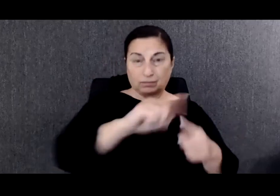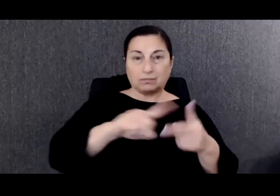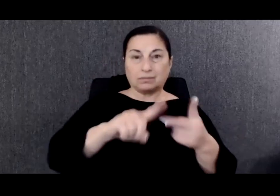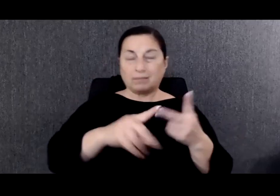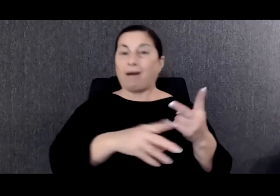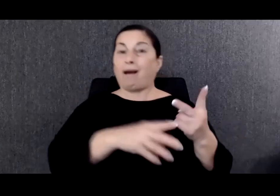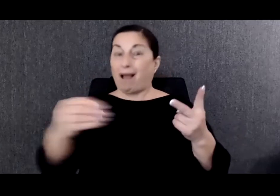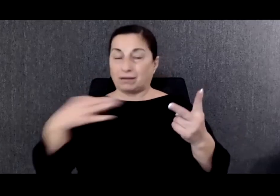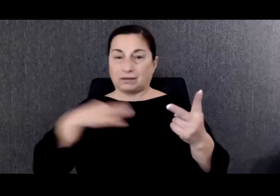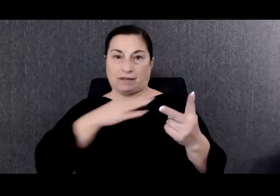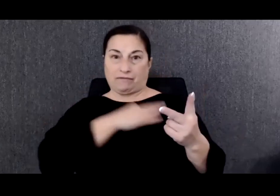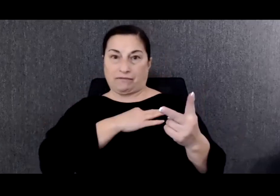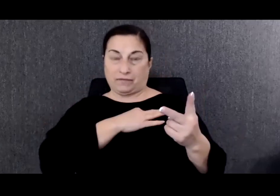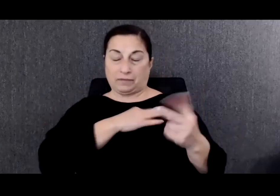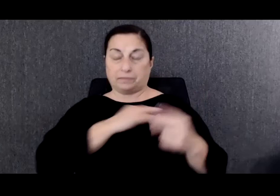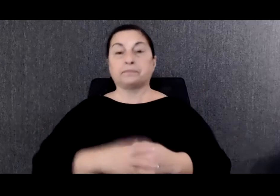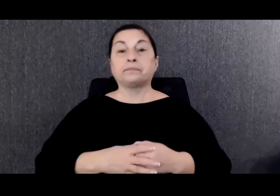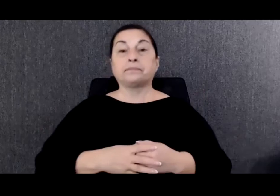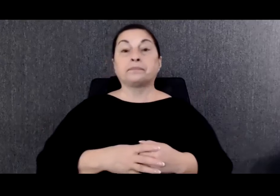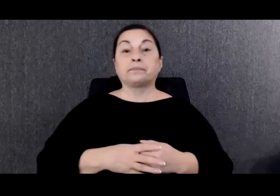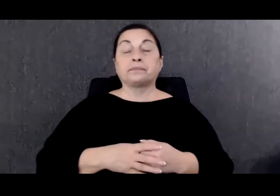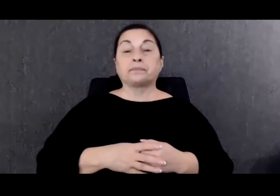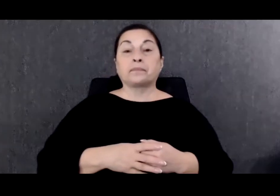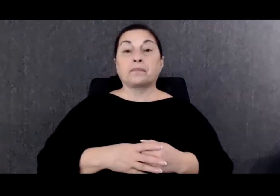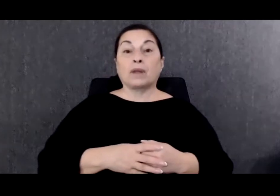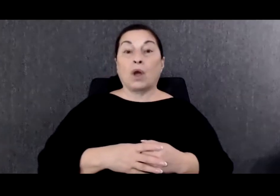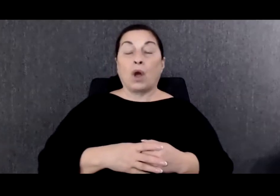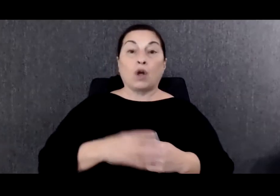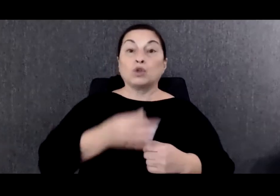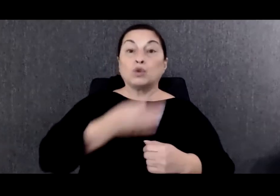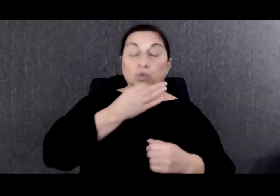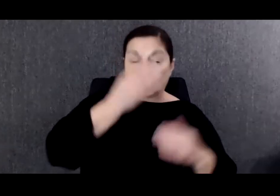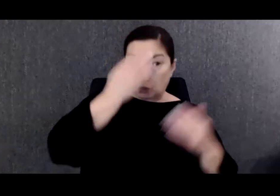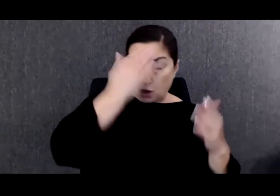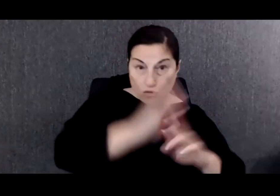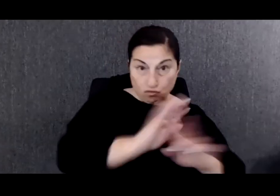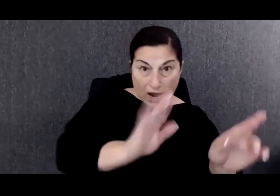As soon as we know there are vaccines available.